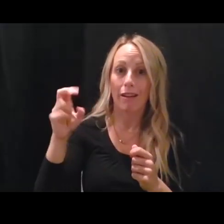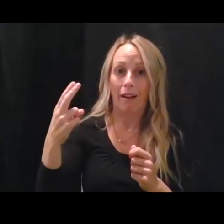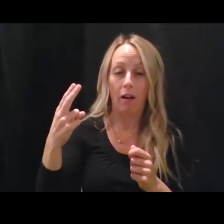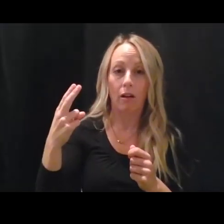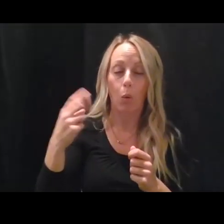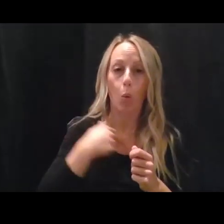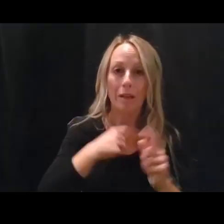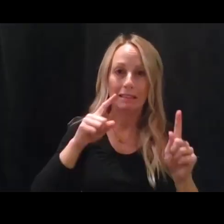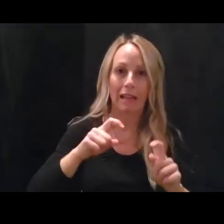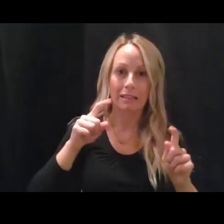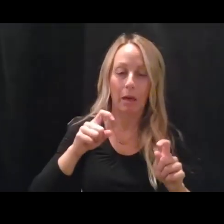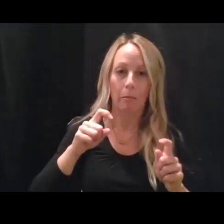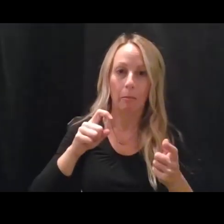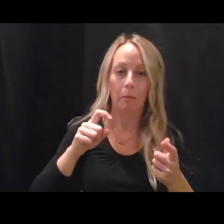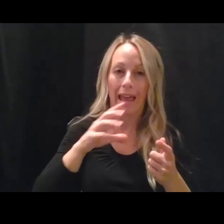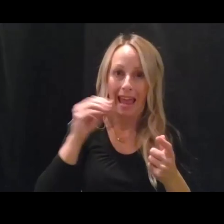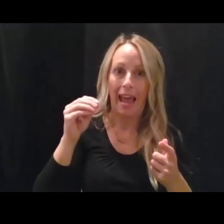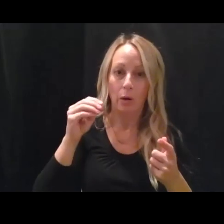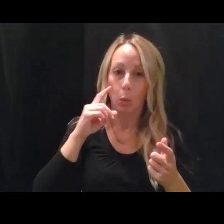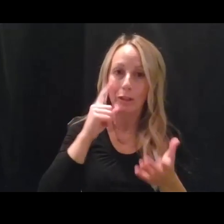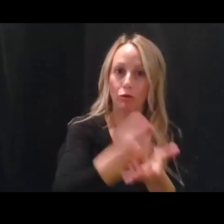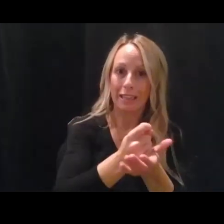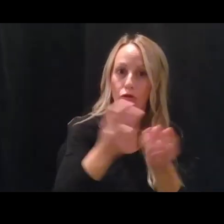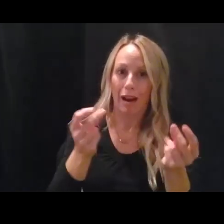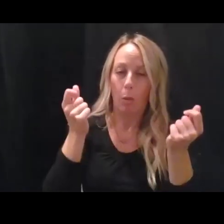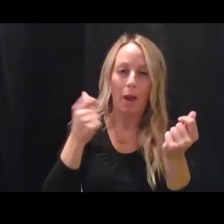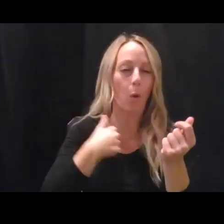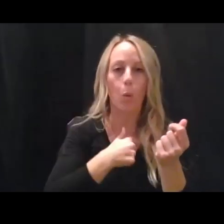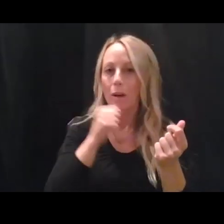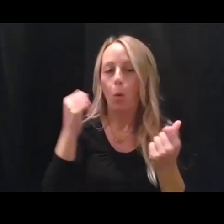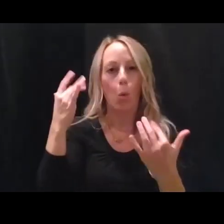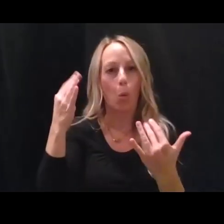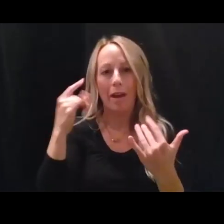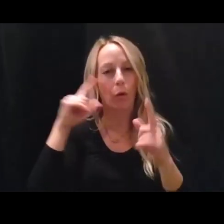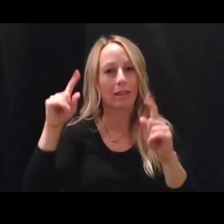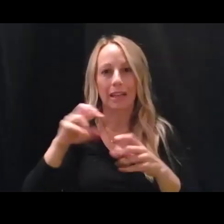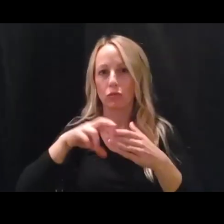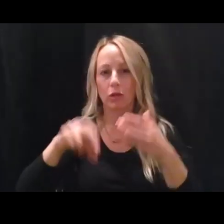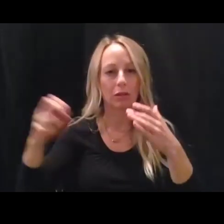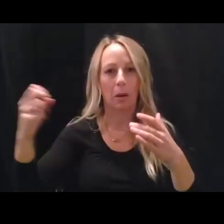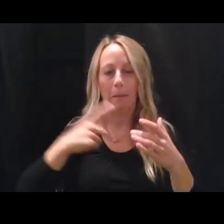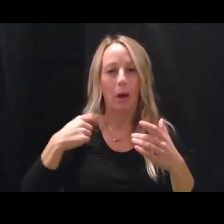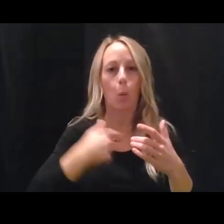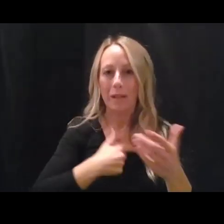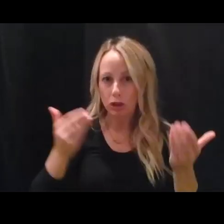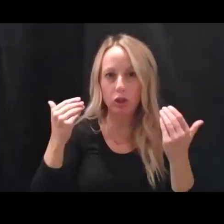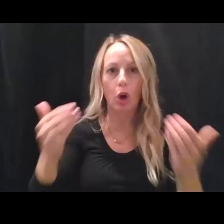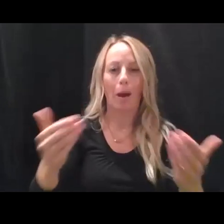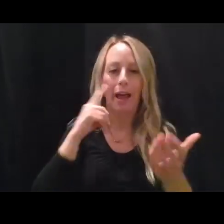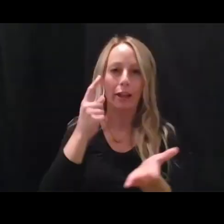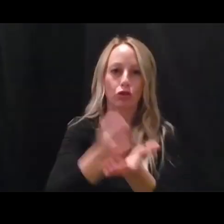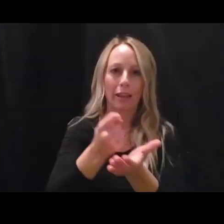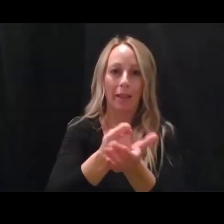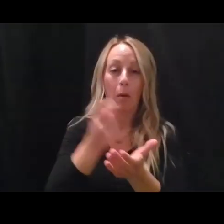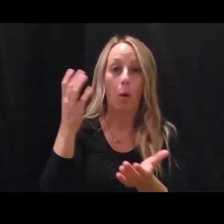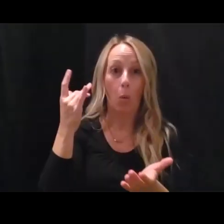come back. We usually test them, but we don't wait for the test result to come back because, uh, because